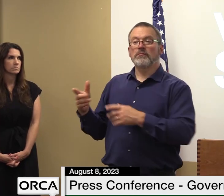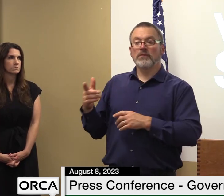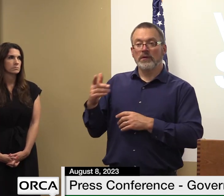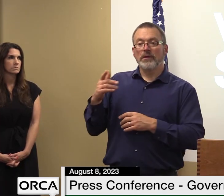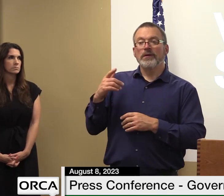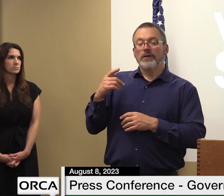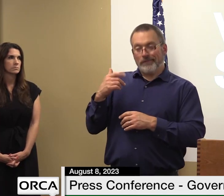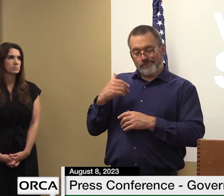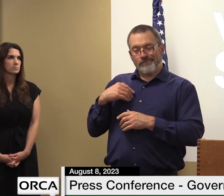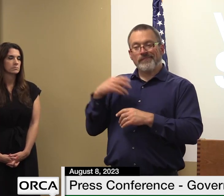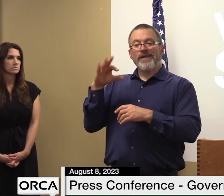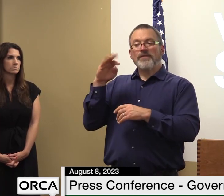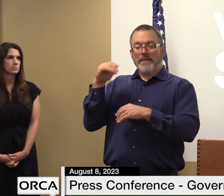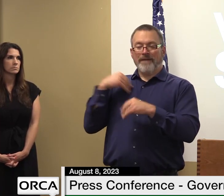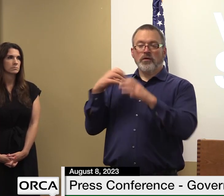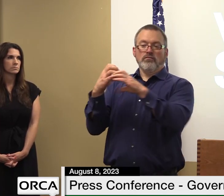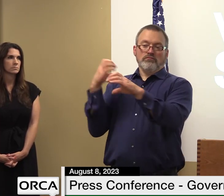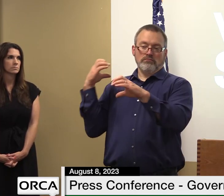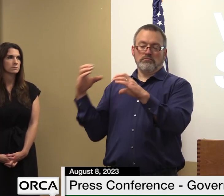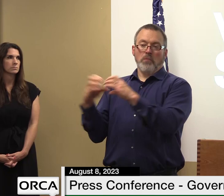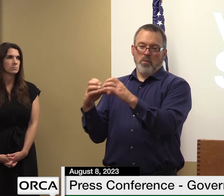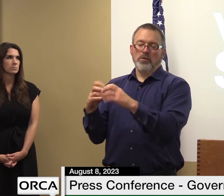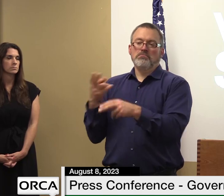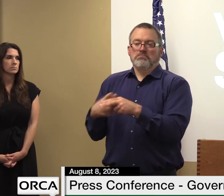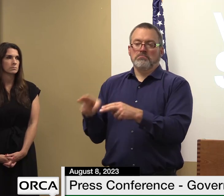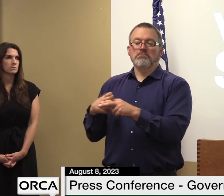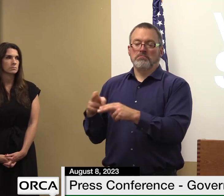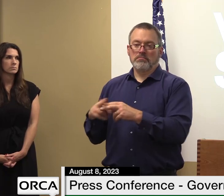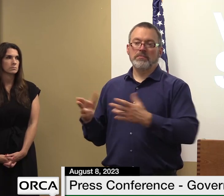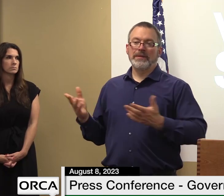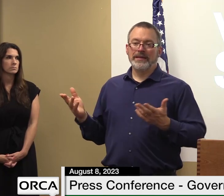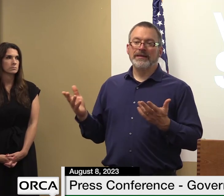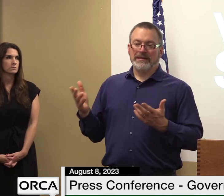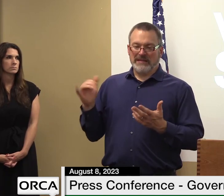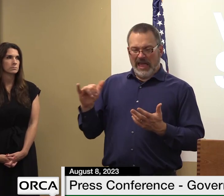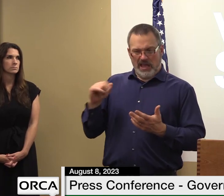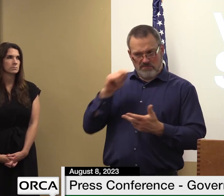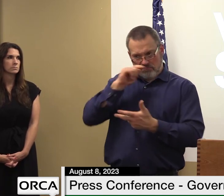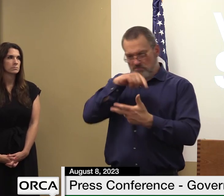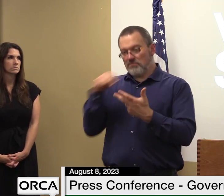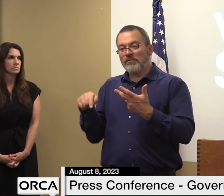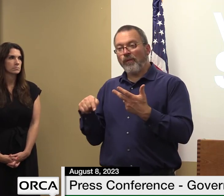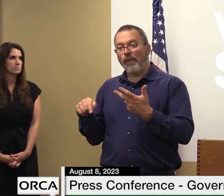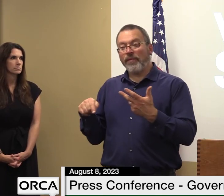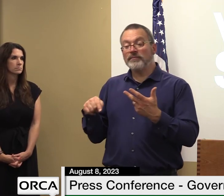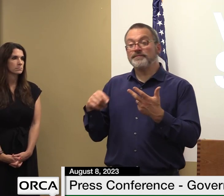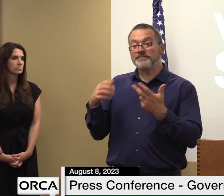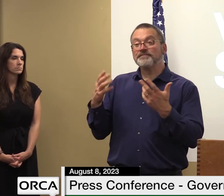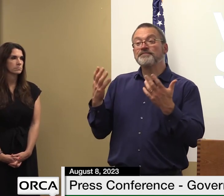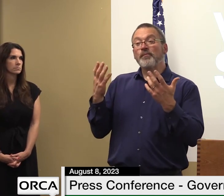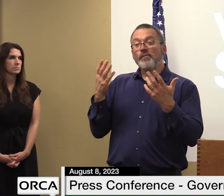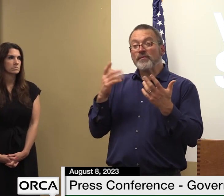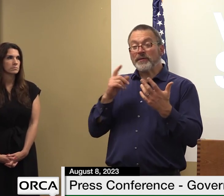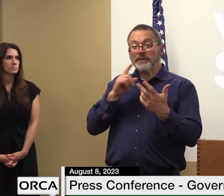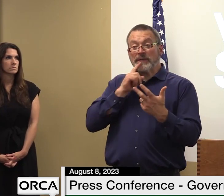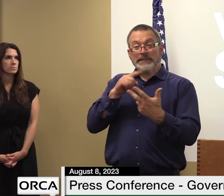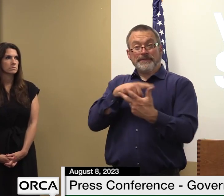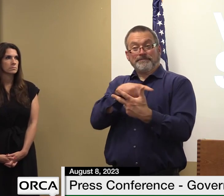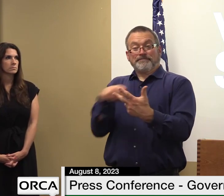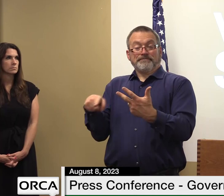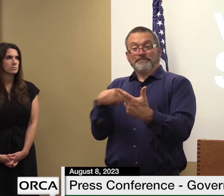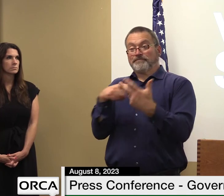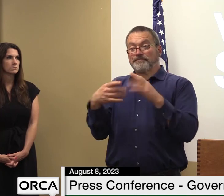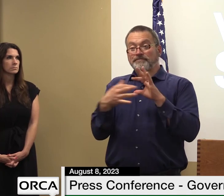and so those those are an option as well each of them each of them really is tied to the individual